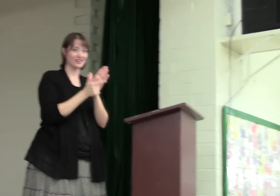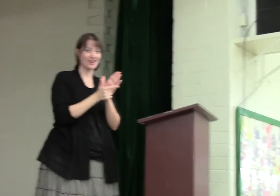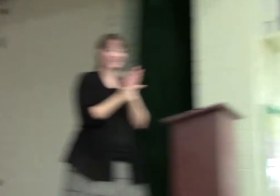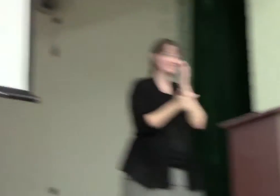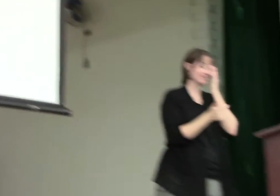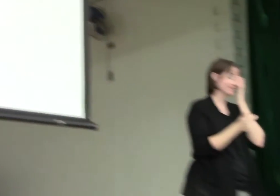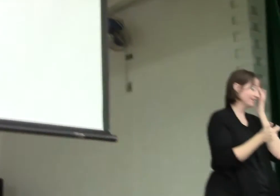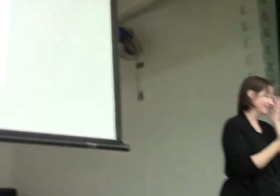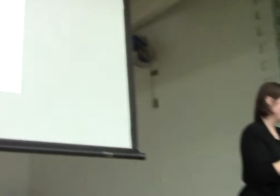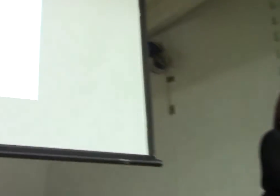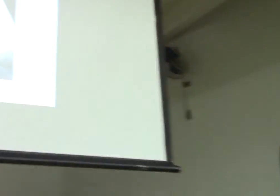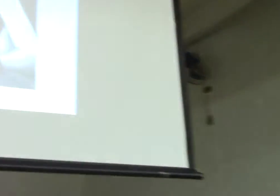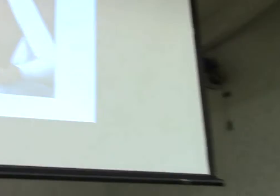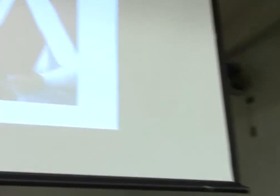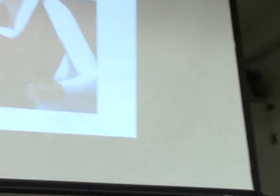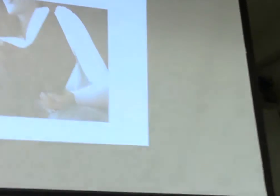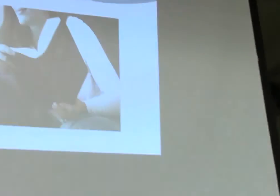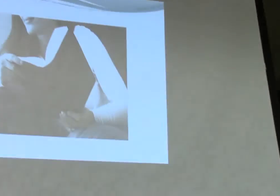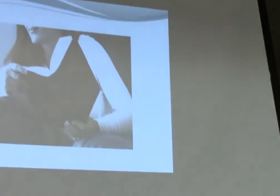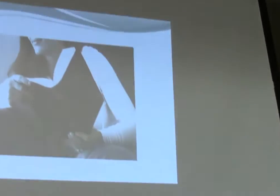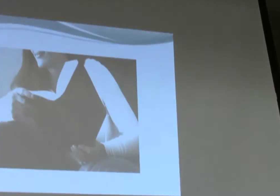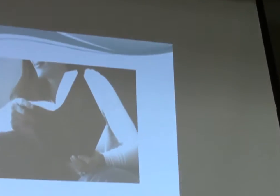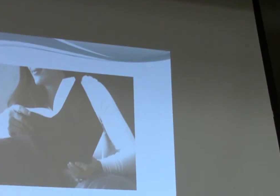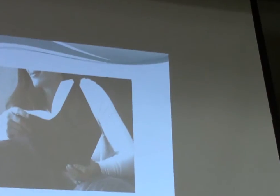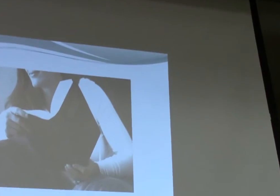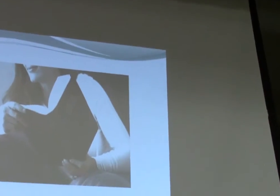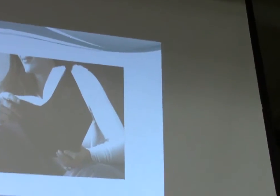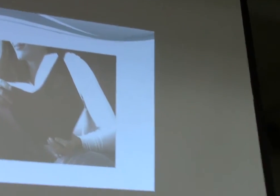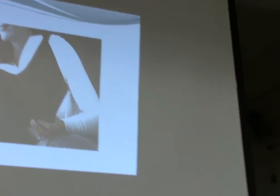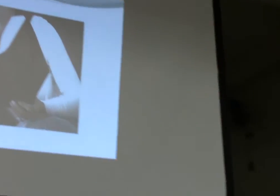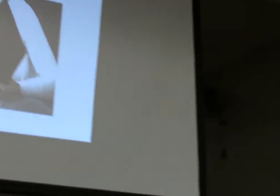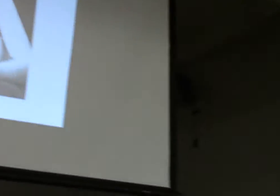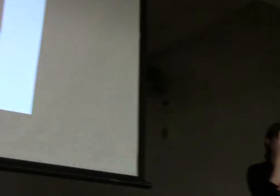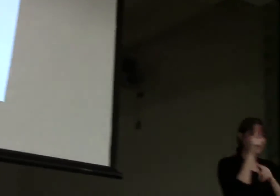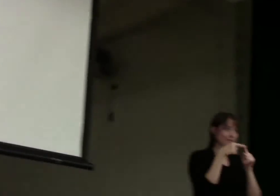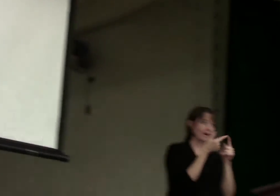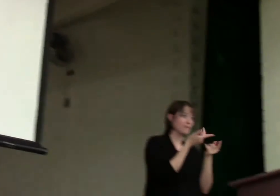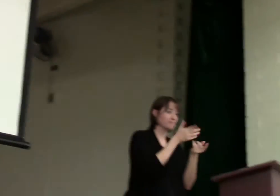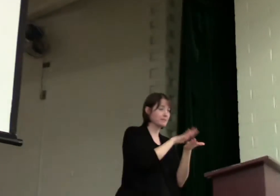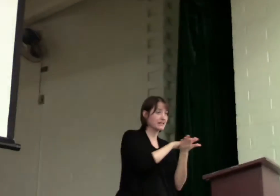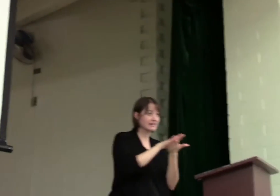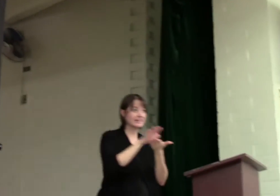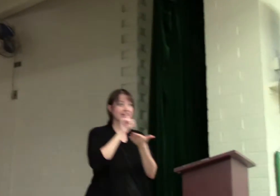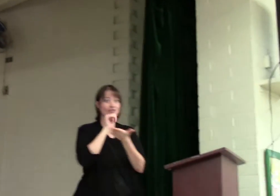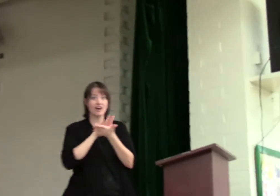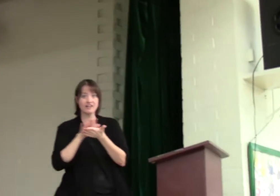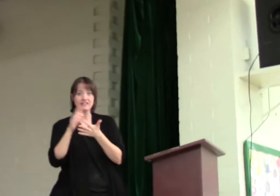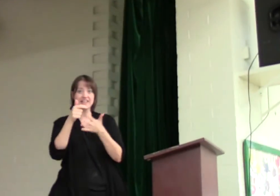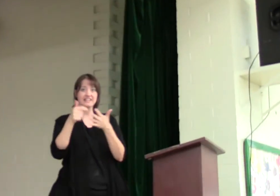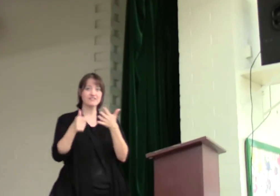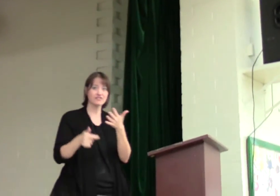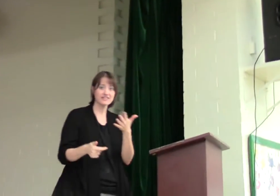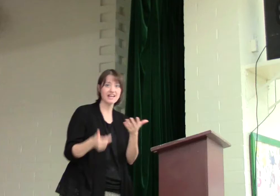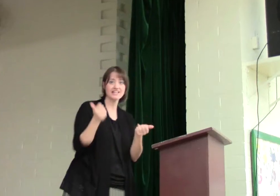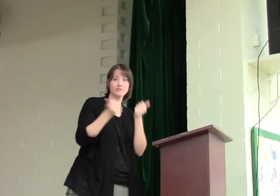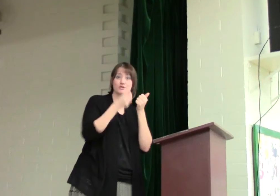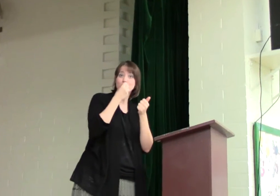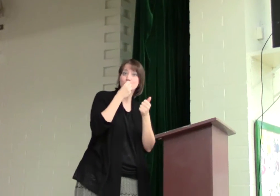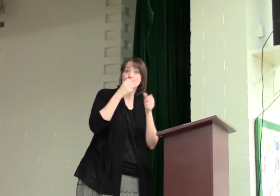Laws. And some may be hard for us to understand about being clean or unclean and different things and which foods we